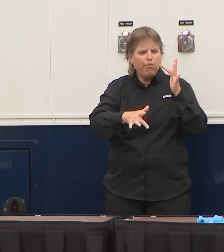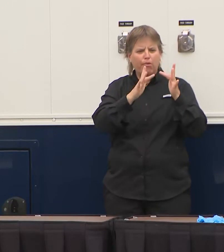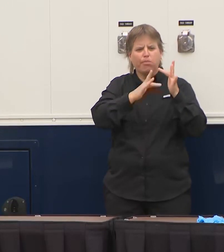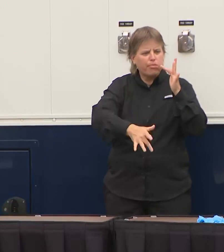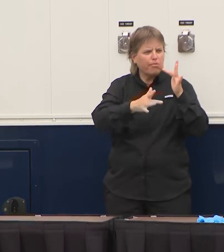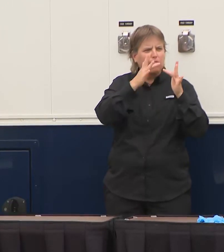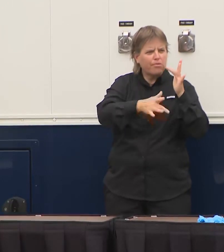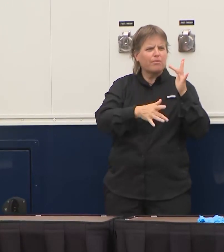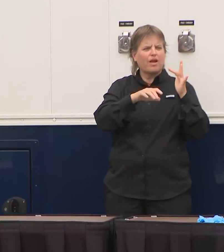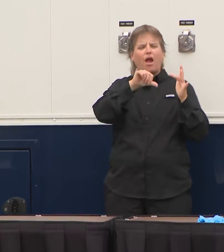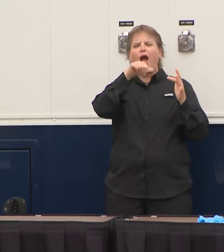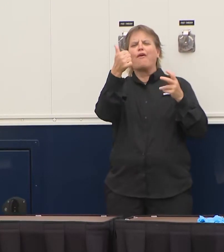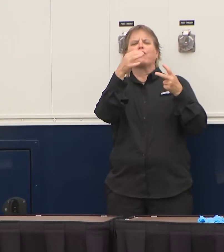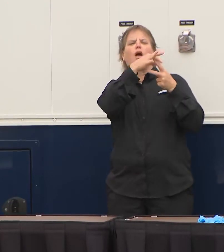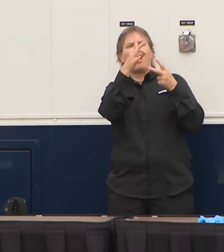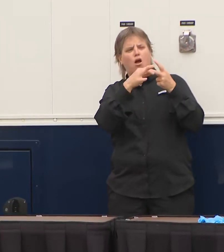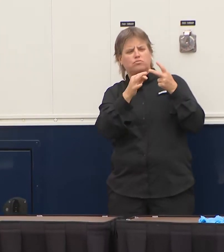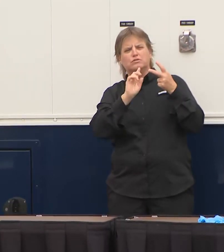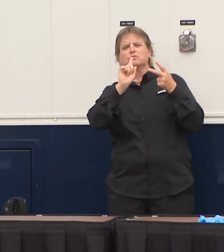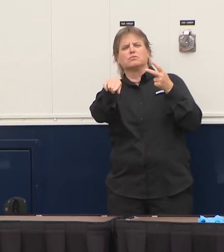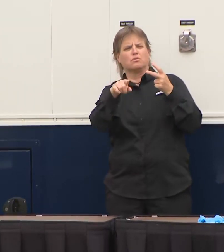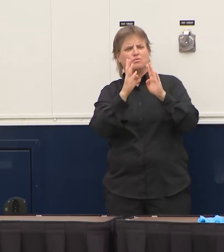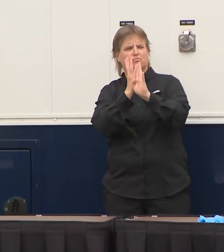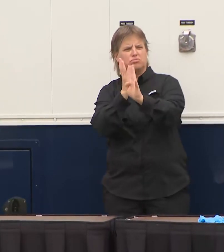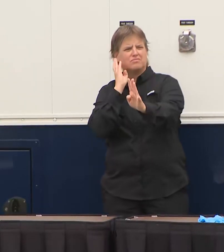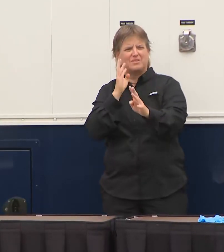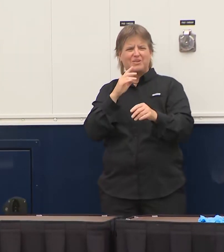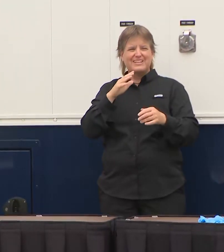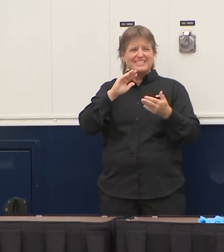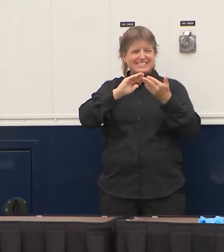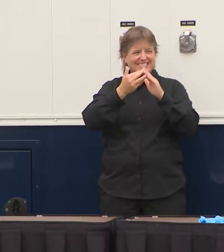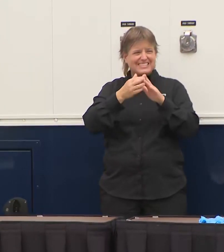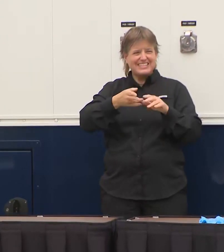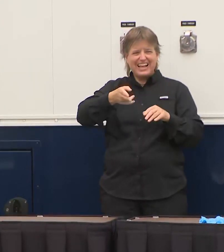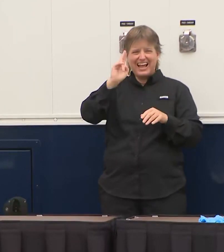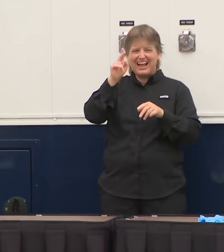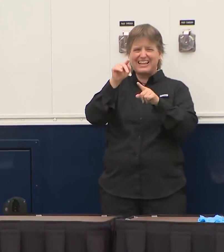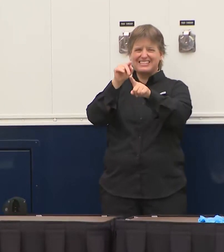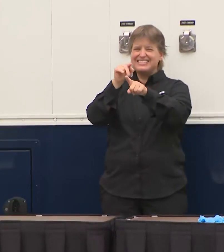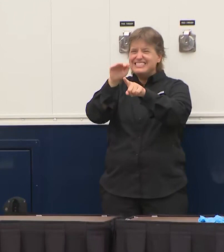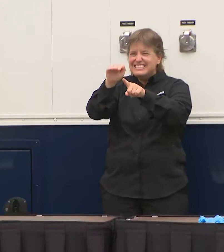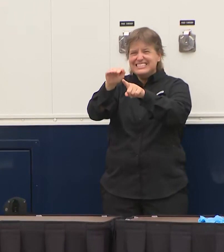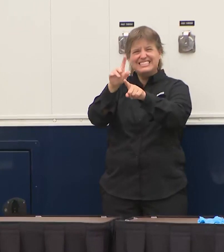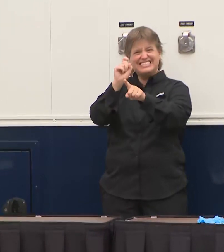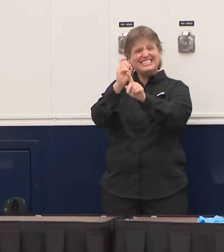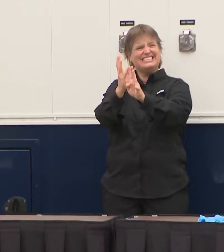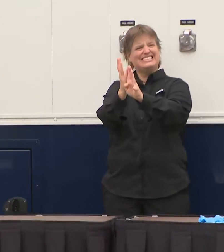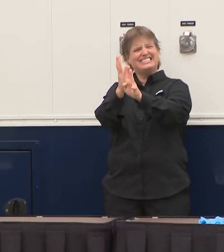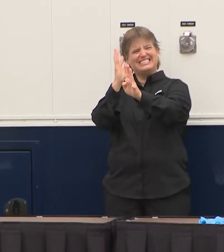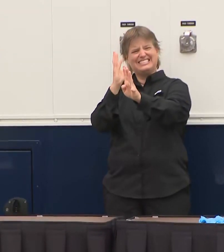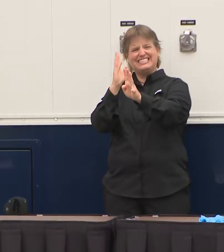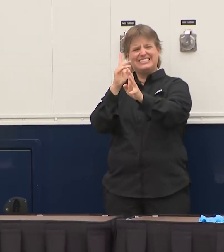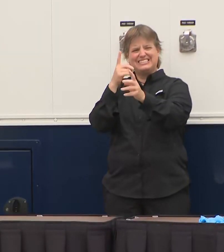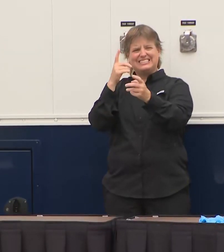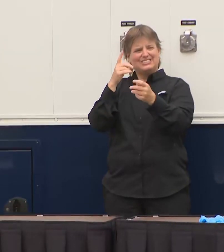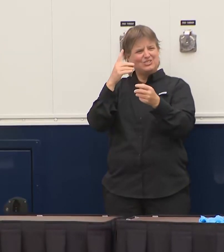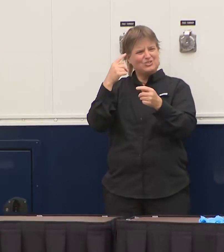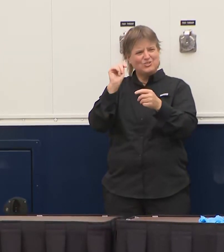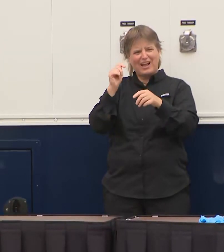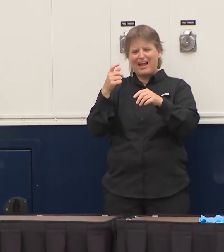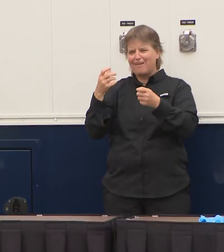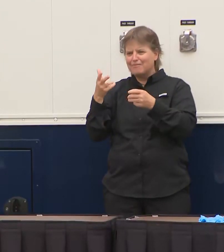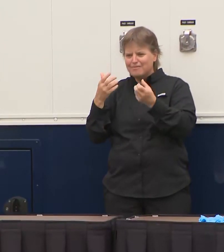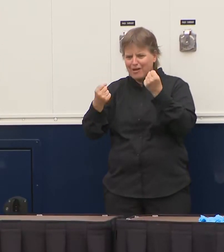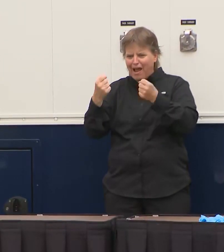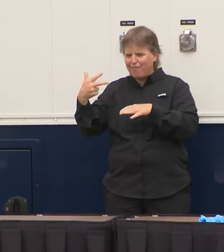now I told the folks in Hialeah you know if they're going to come hand it out when they're coming in the car do a drive-through just figure do it in a way